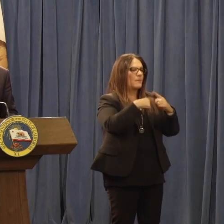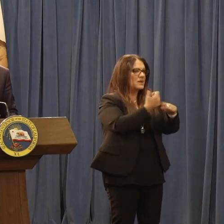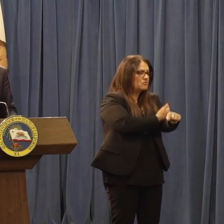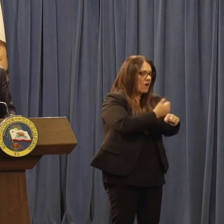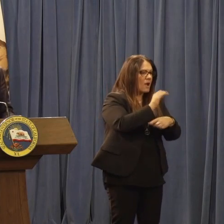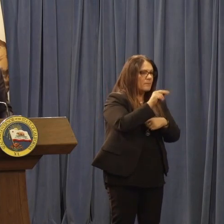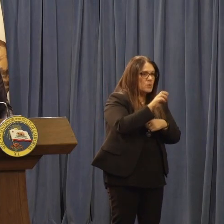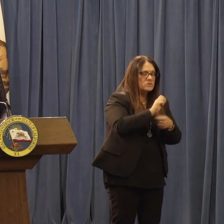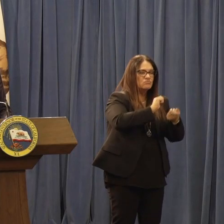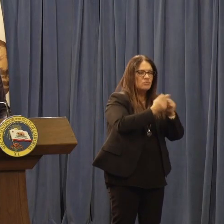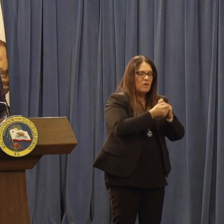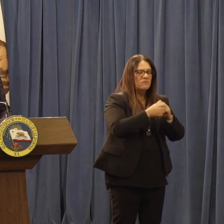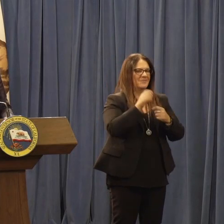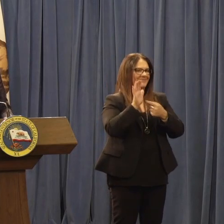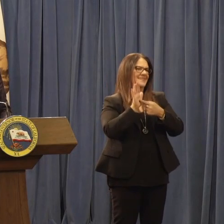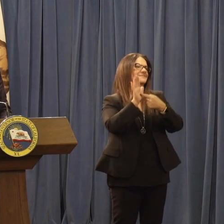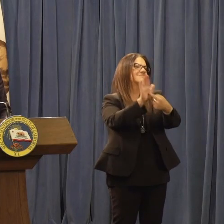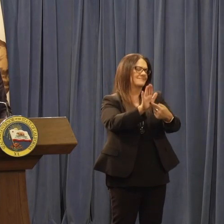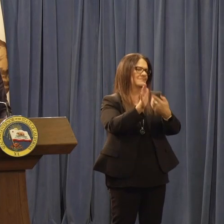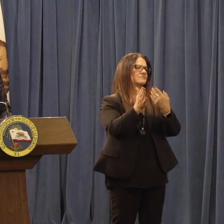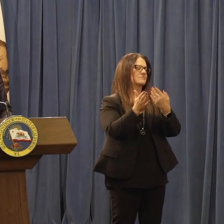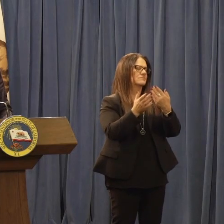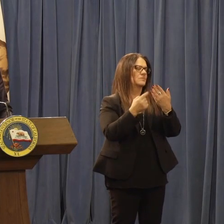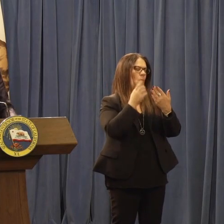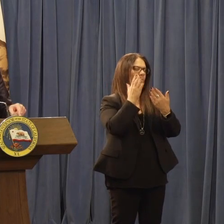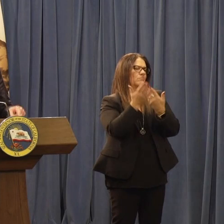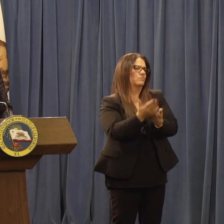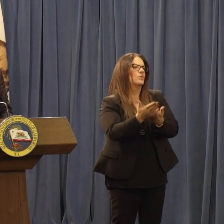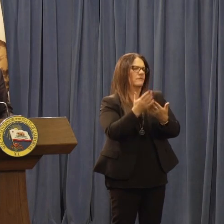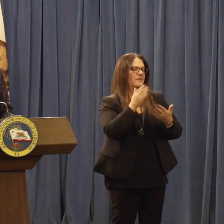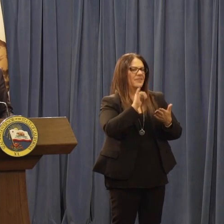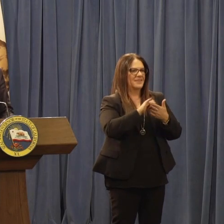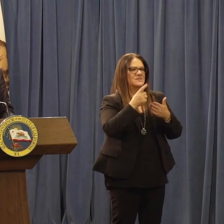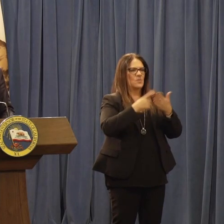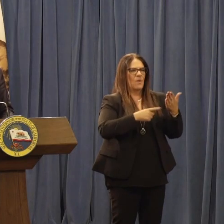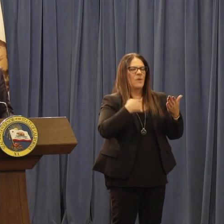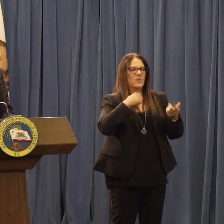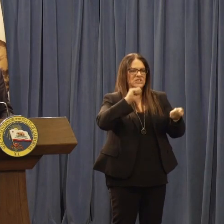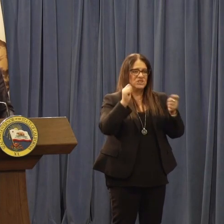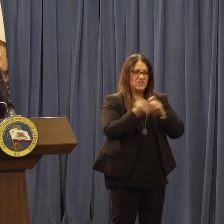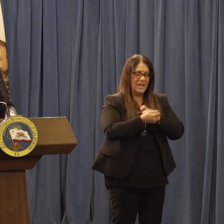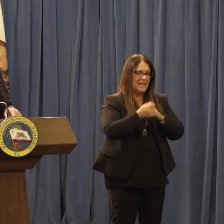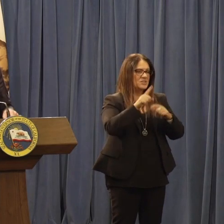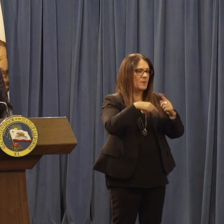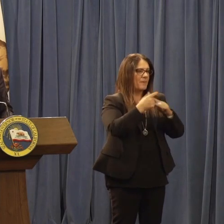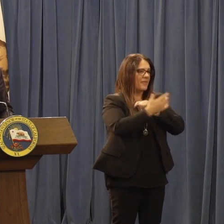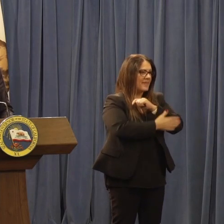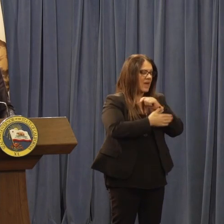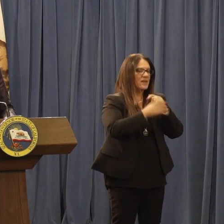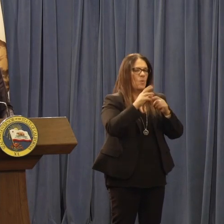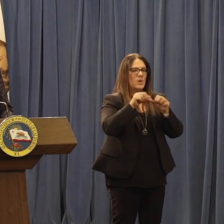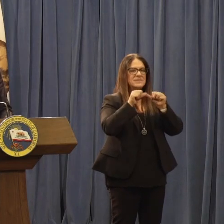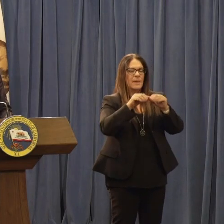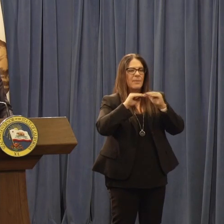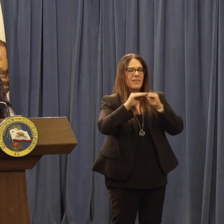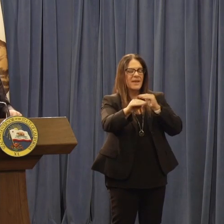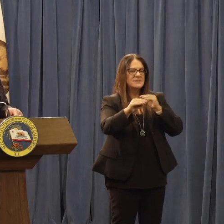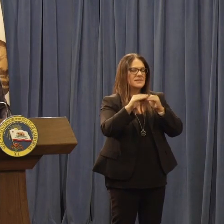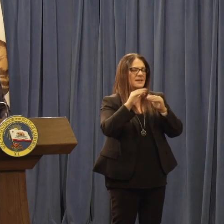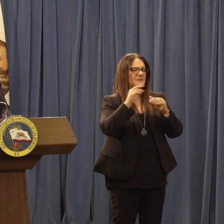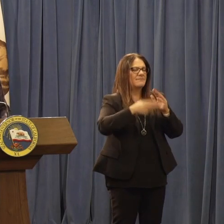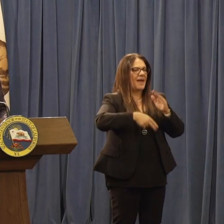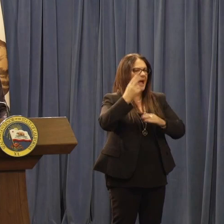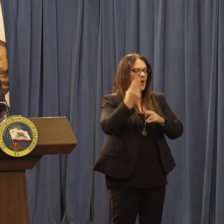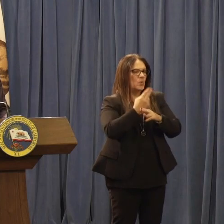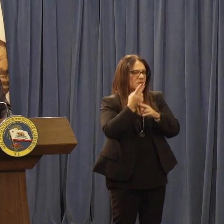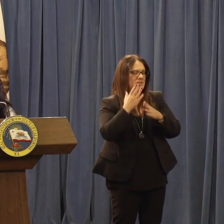You want to talk about reform at the county level and accountability, transparency? This is it. You want to talk about stabilizing high utilizers